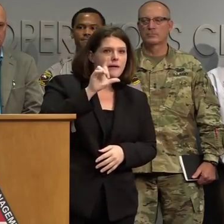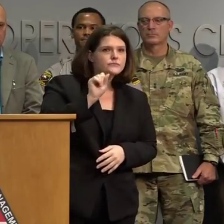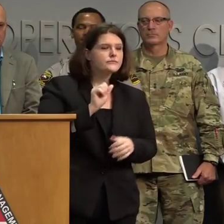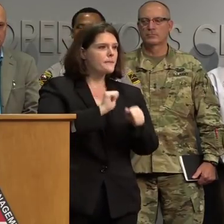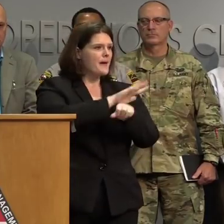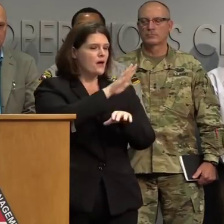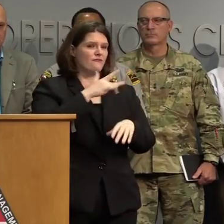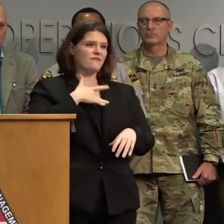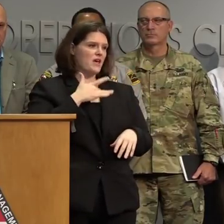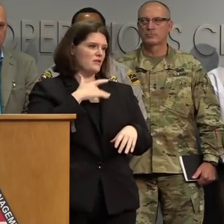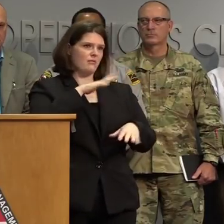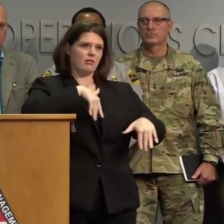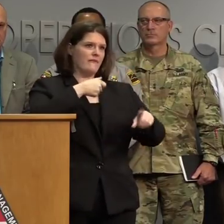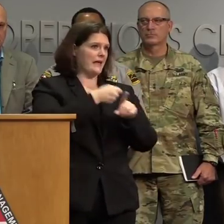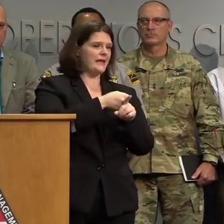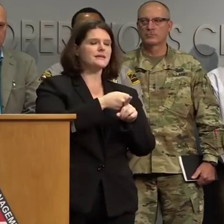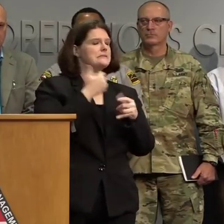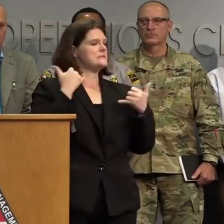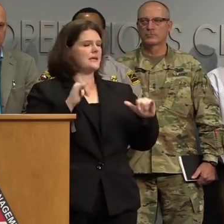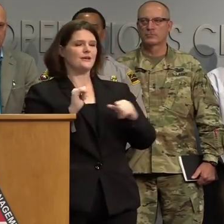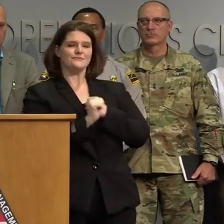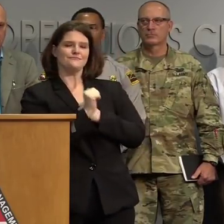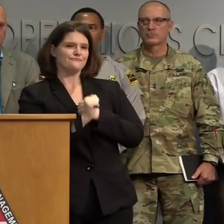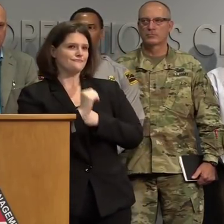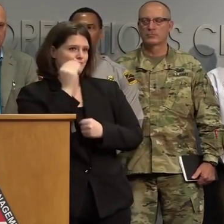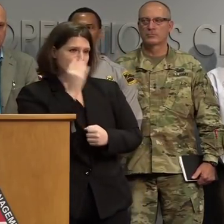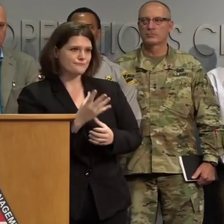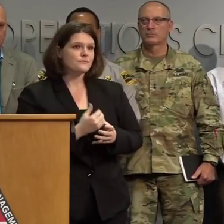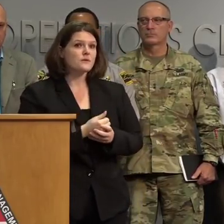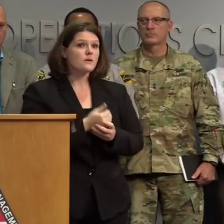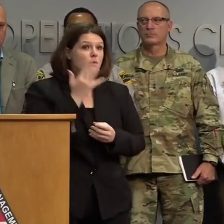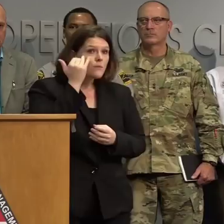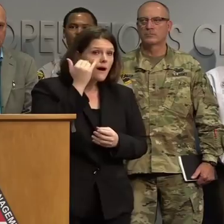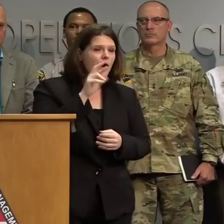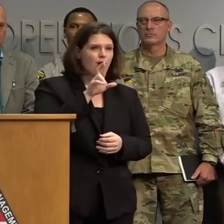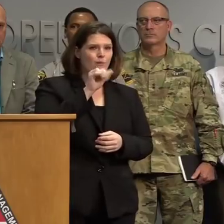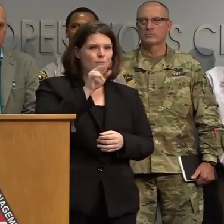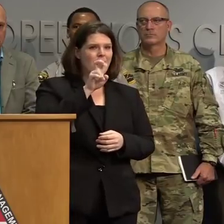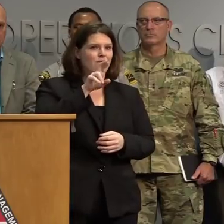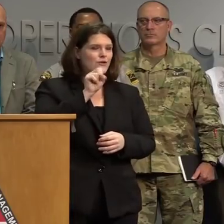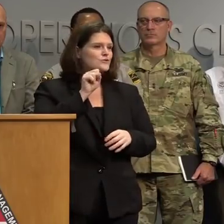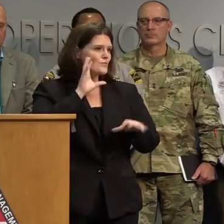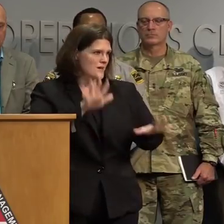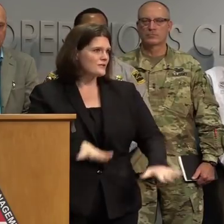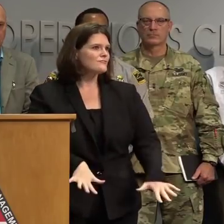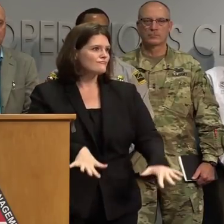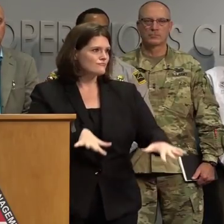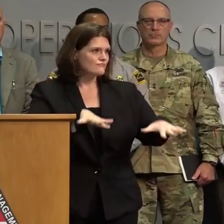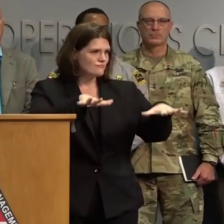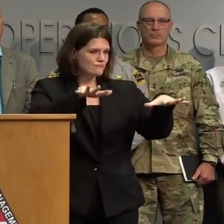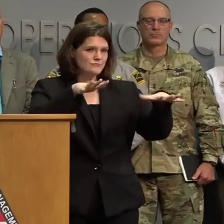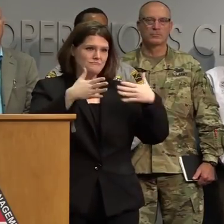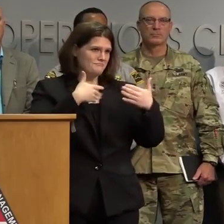mountains. Rivers will rise days after the rain has stopped.